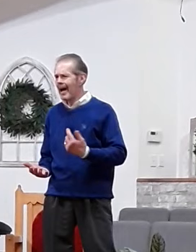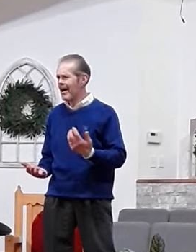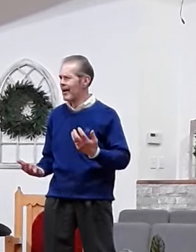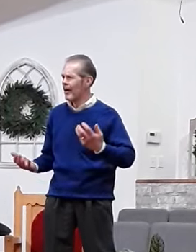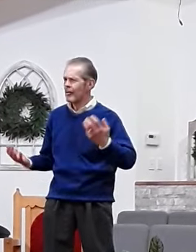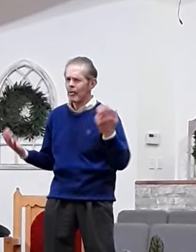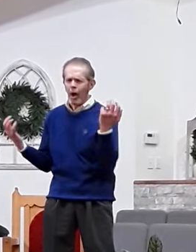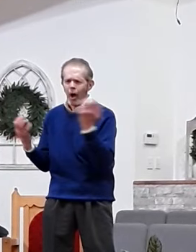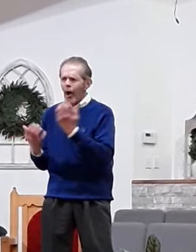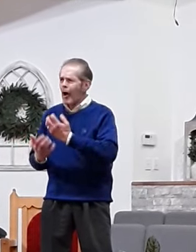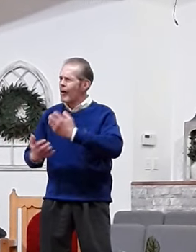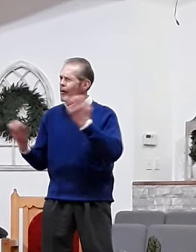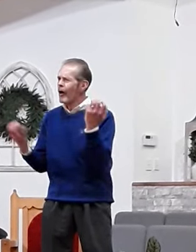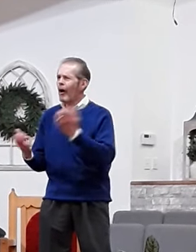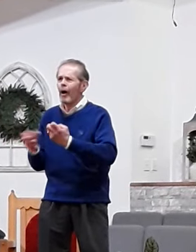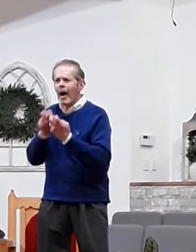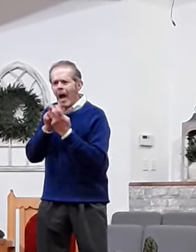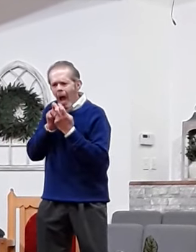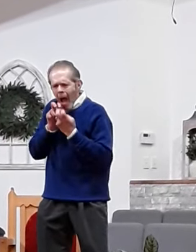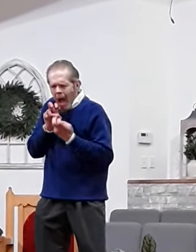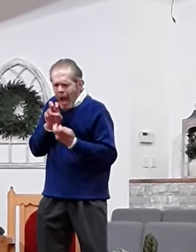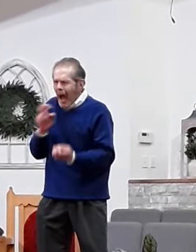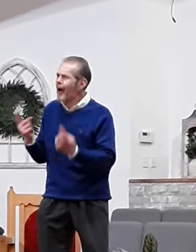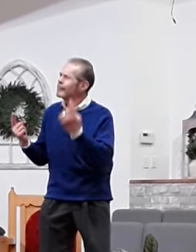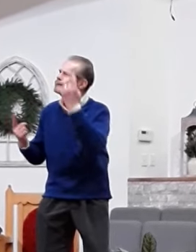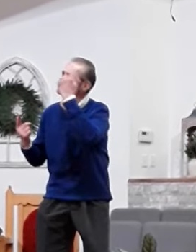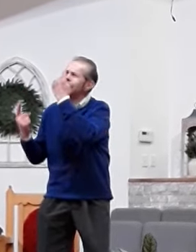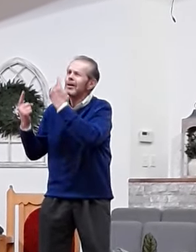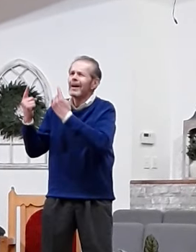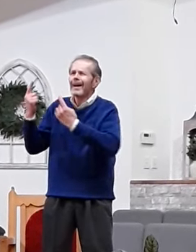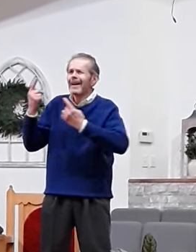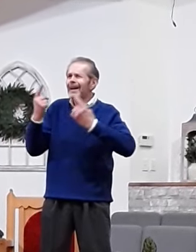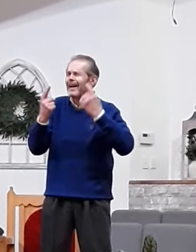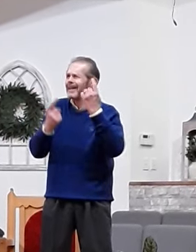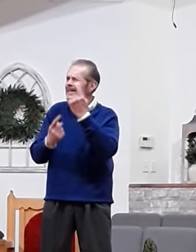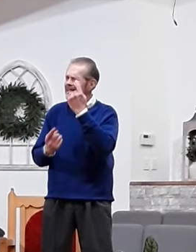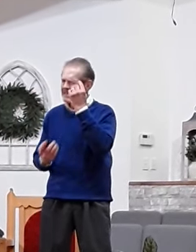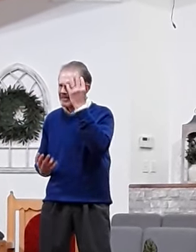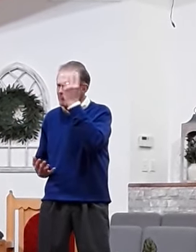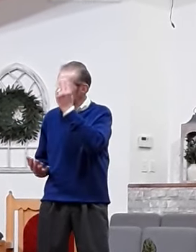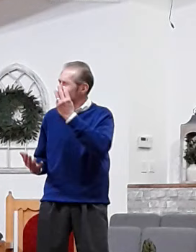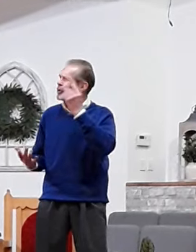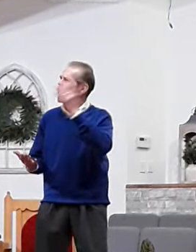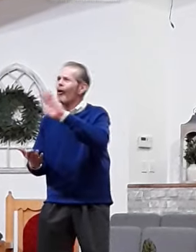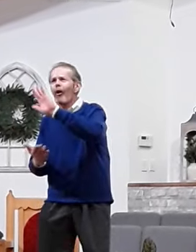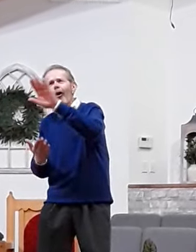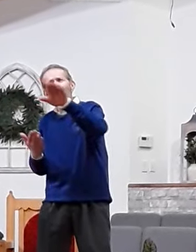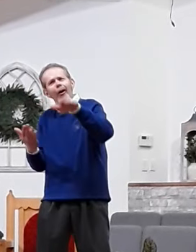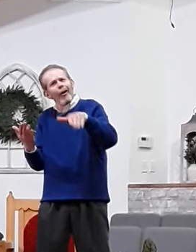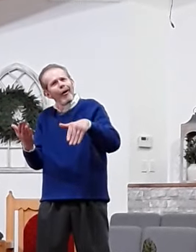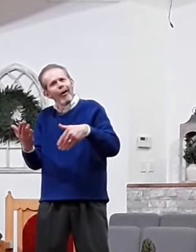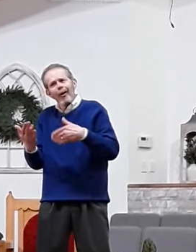in awesome wonder consider all